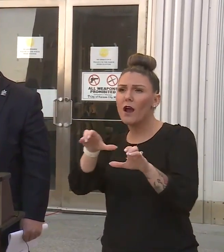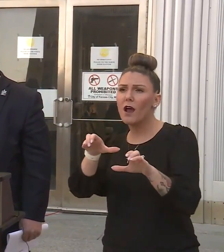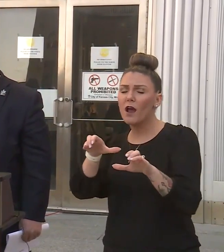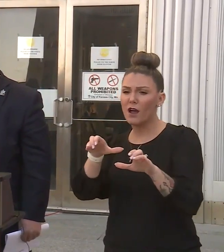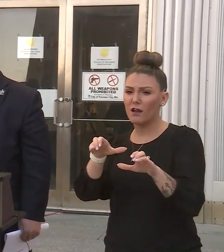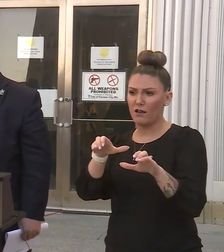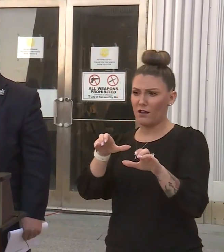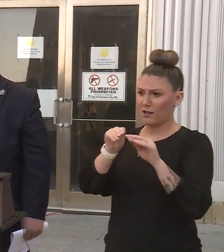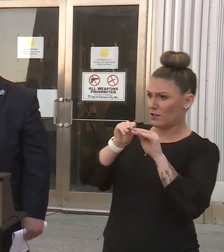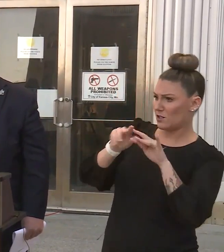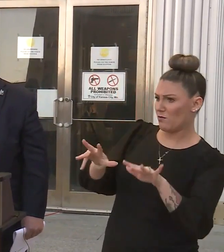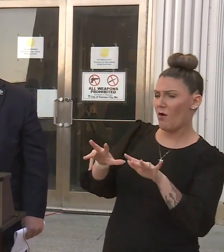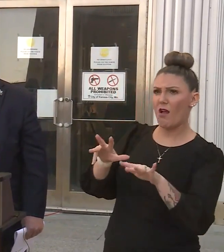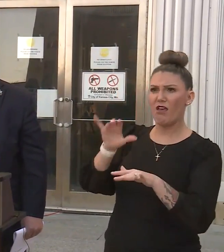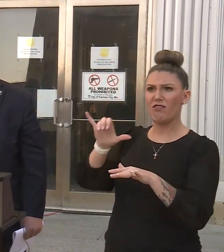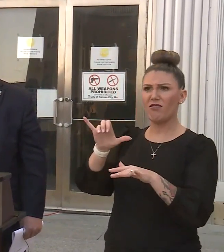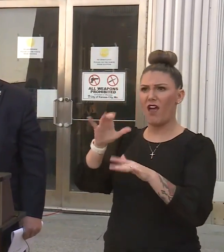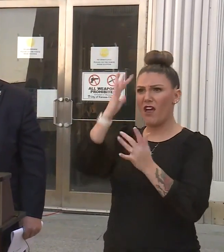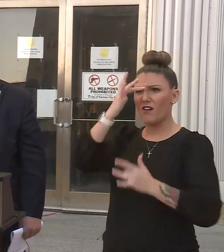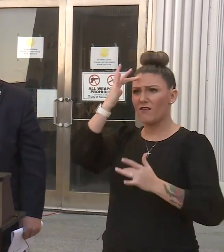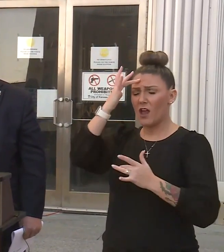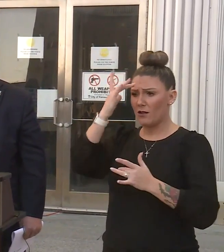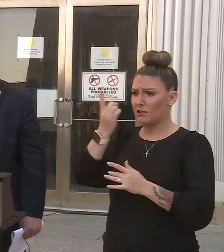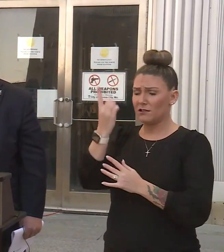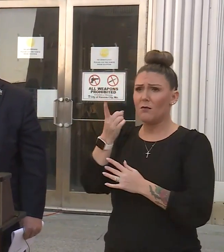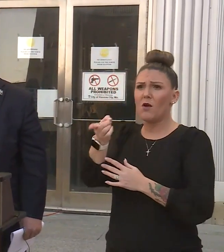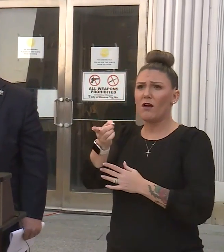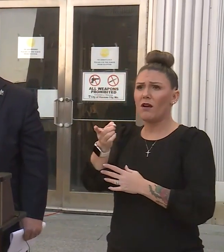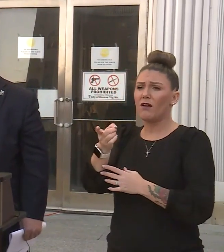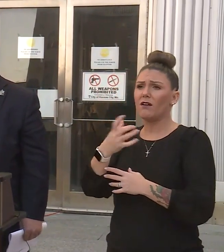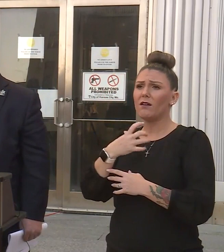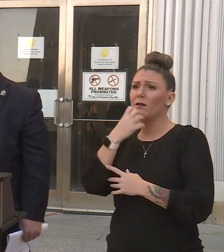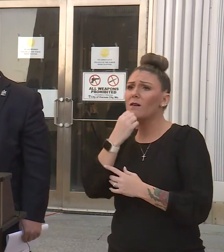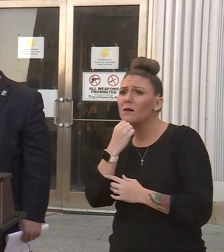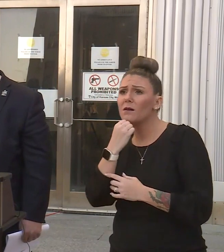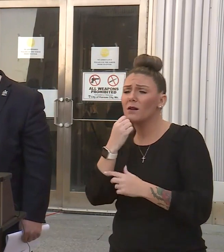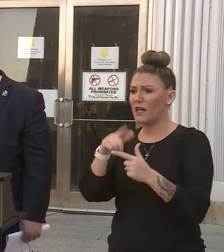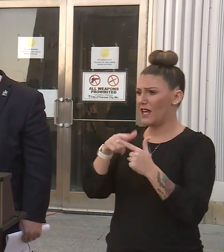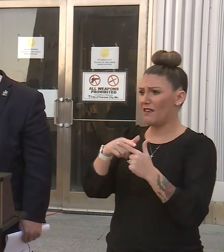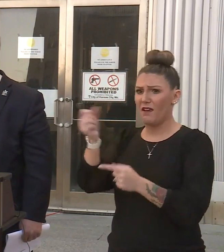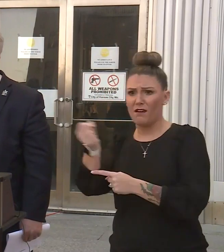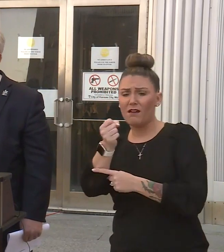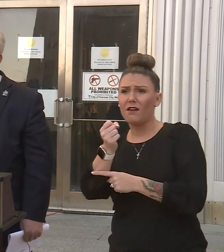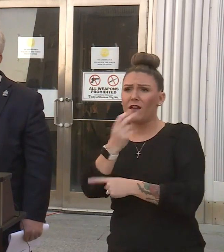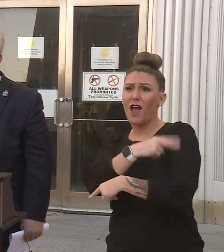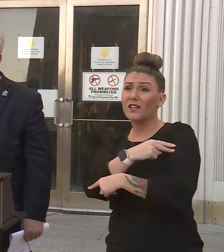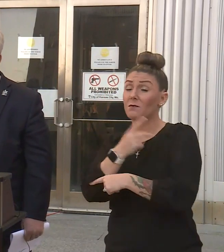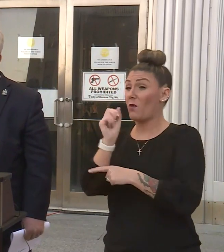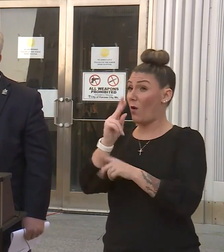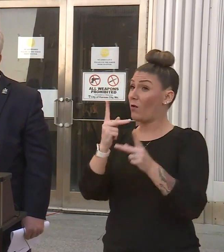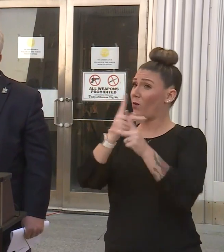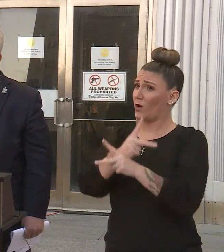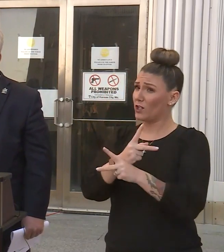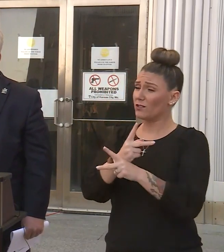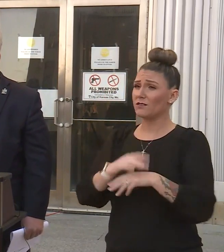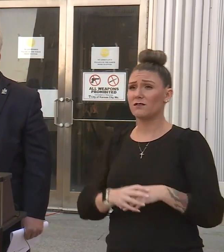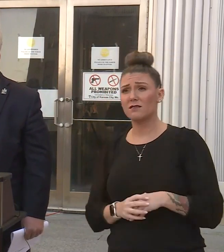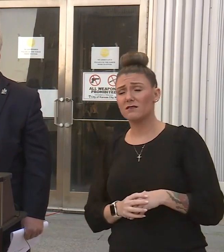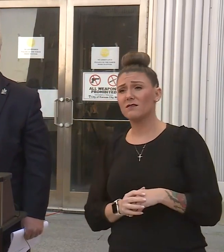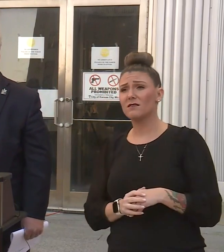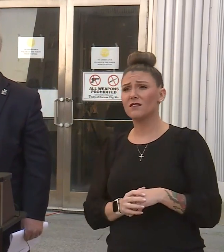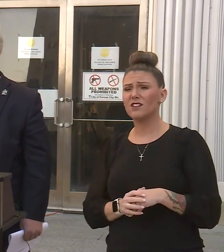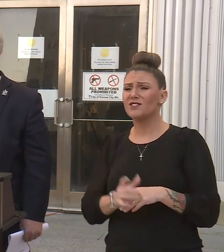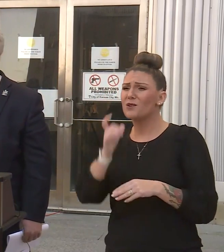spread this virus to somebody else that you care about that then ends up hospitalized or worse. So